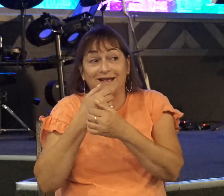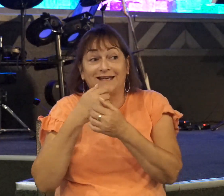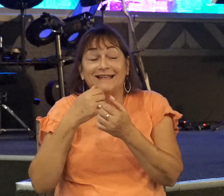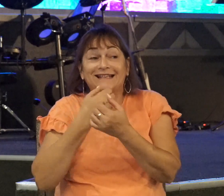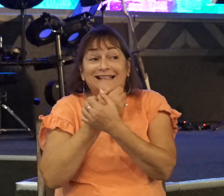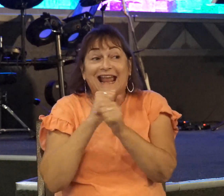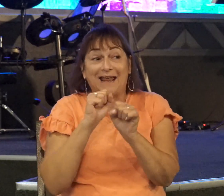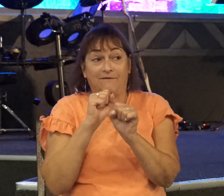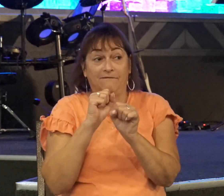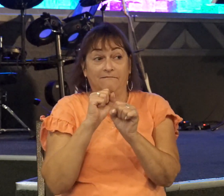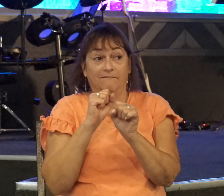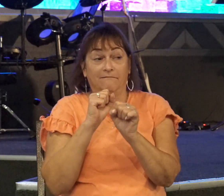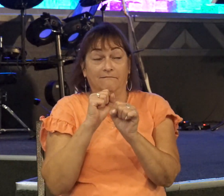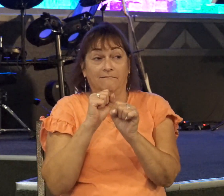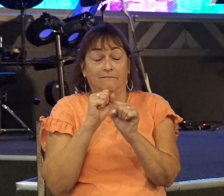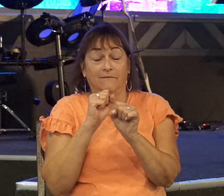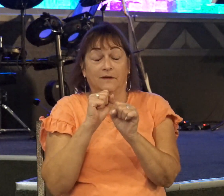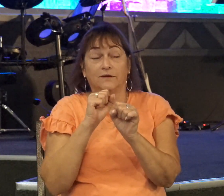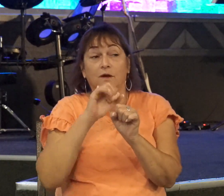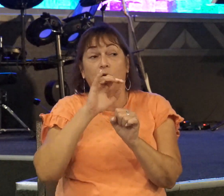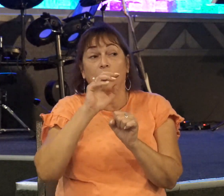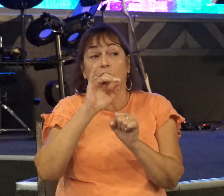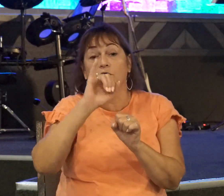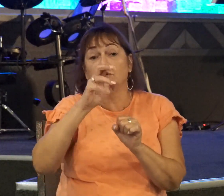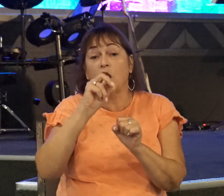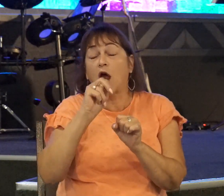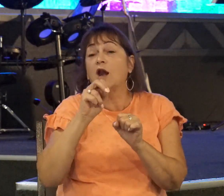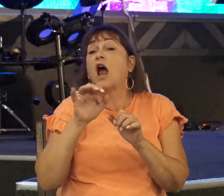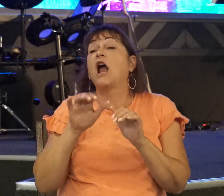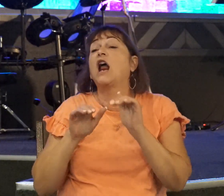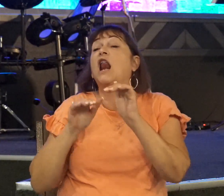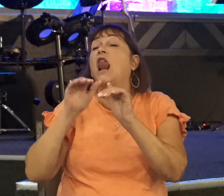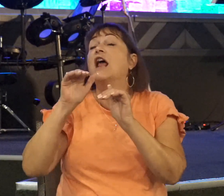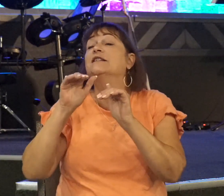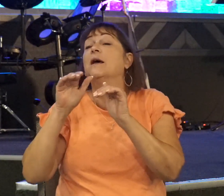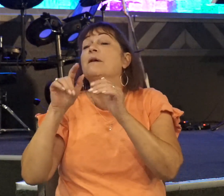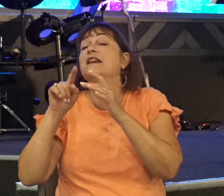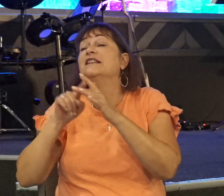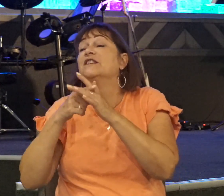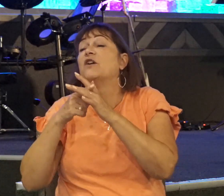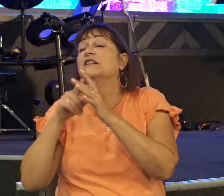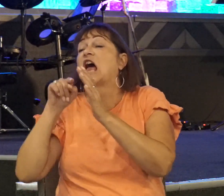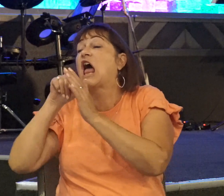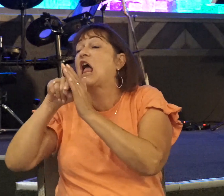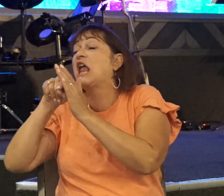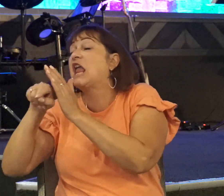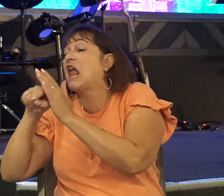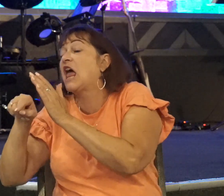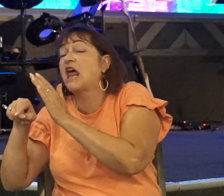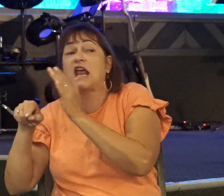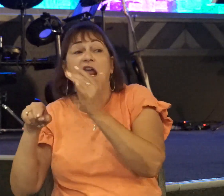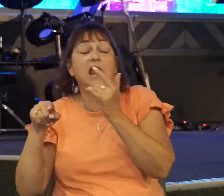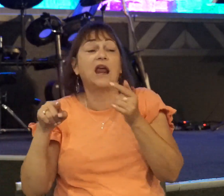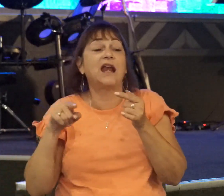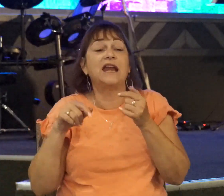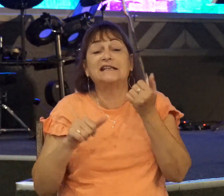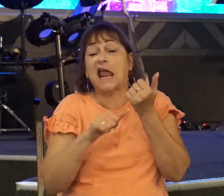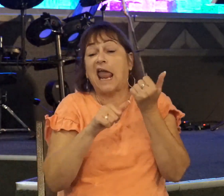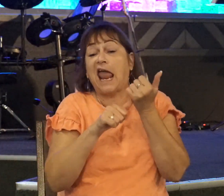And so, Jonathan climbs up. He starts taking them out. And his armor bearer climbs up right behind him, and he's